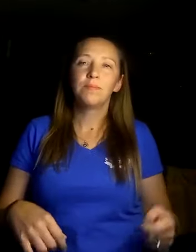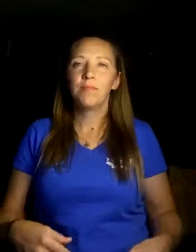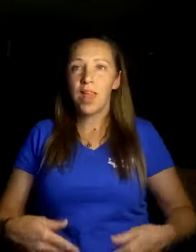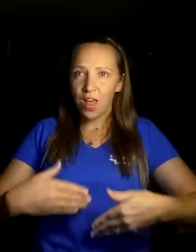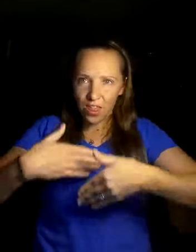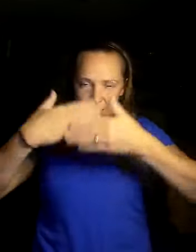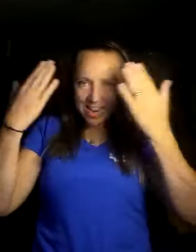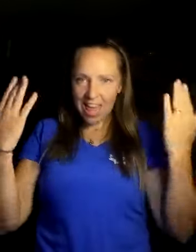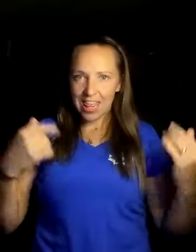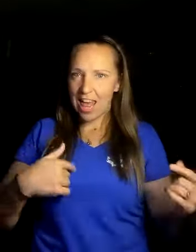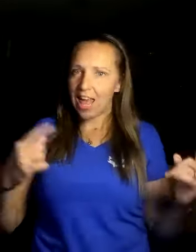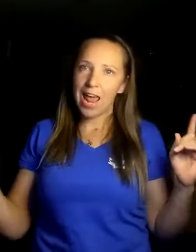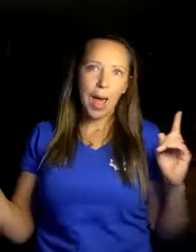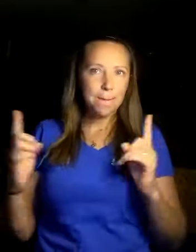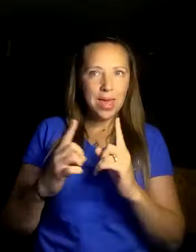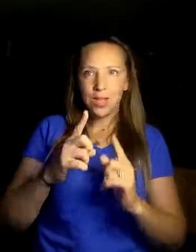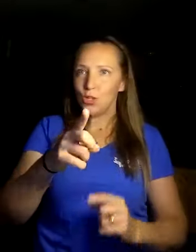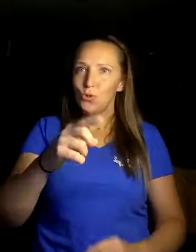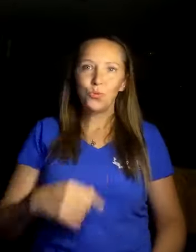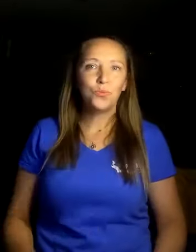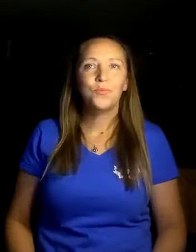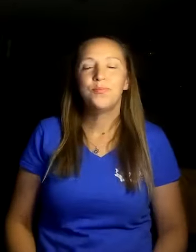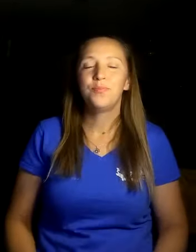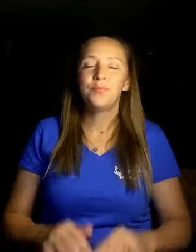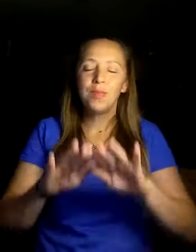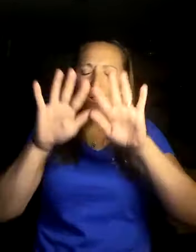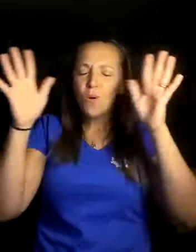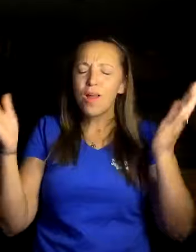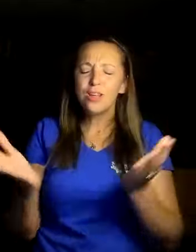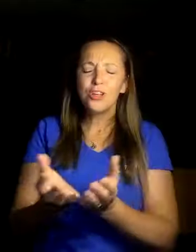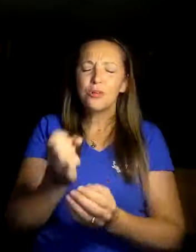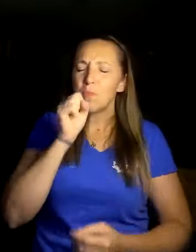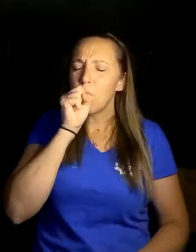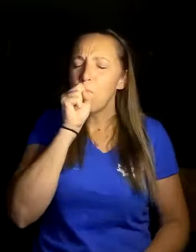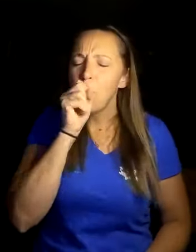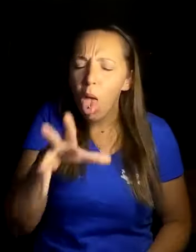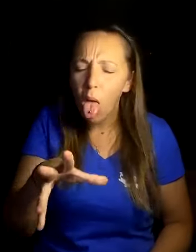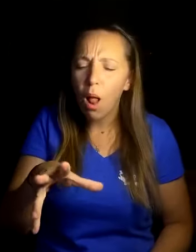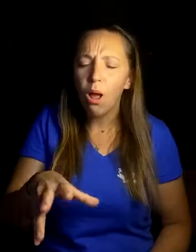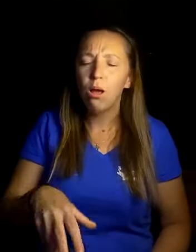The day that I met you, the world had just spit me out